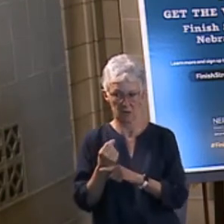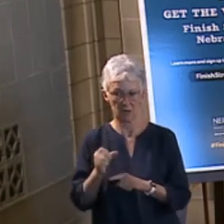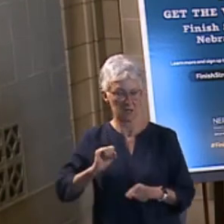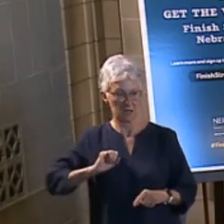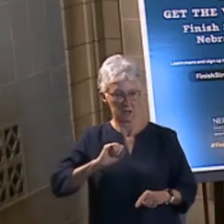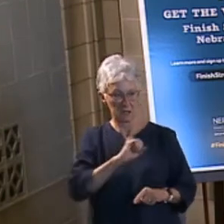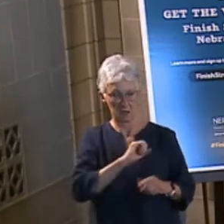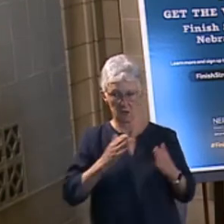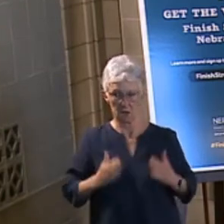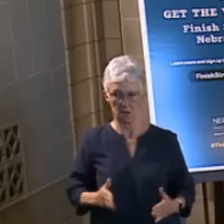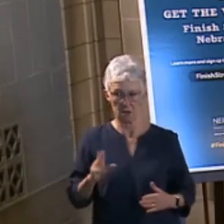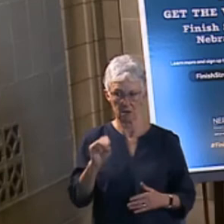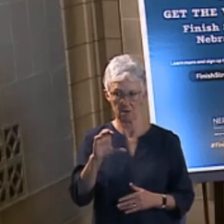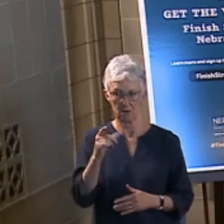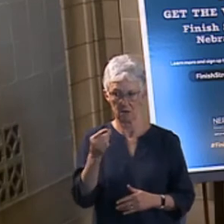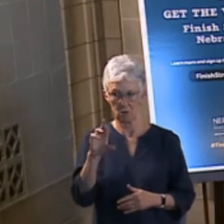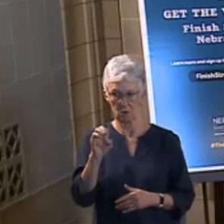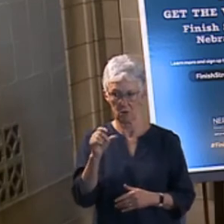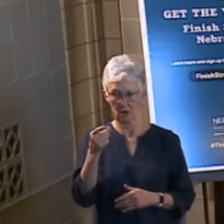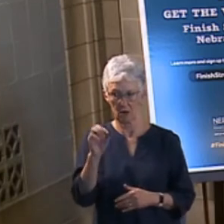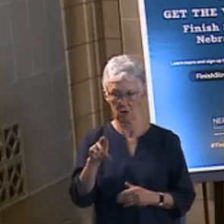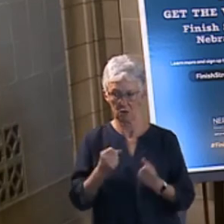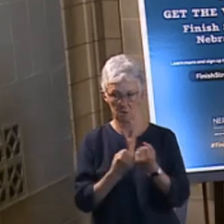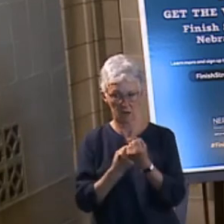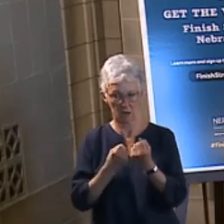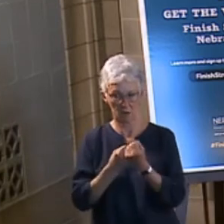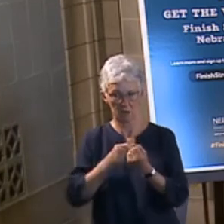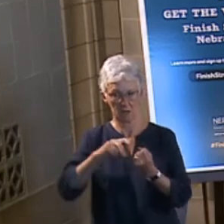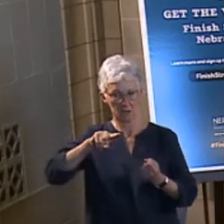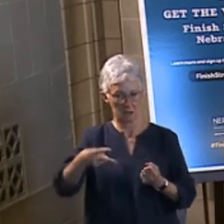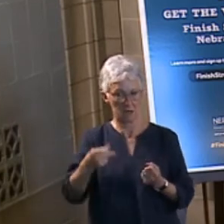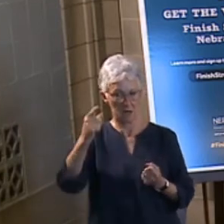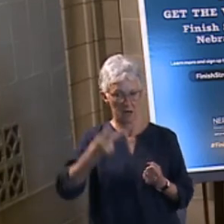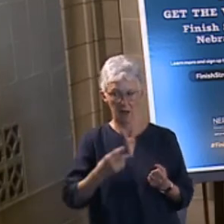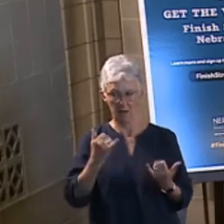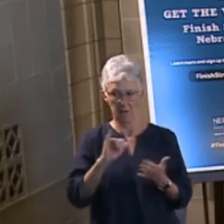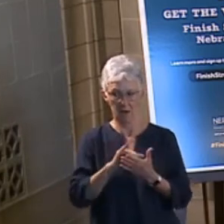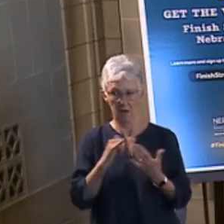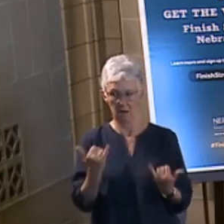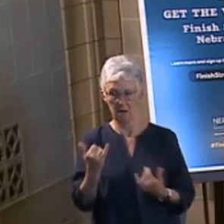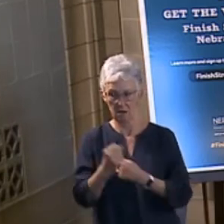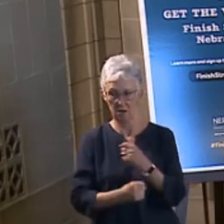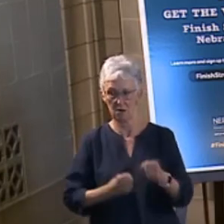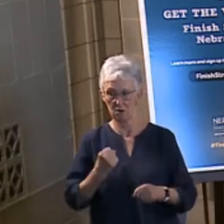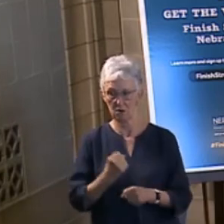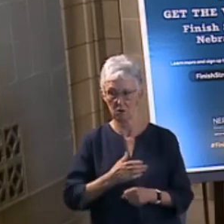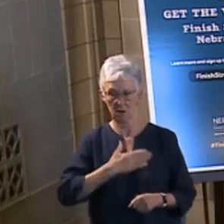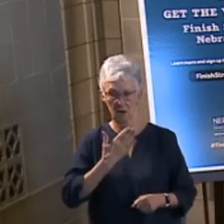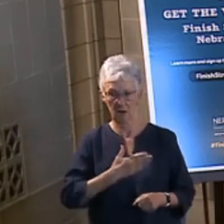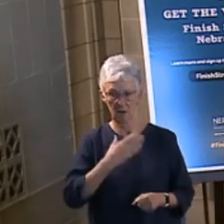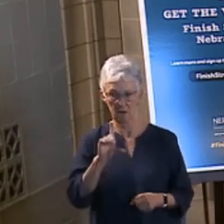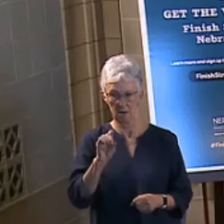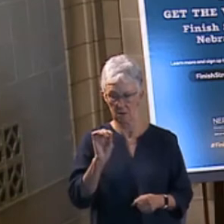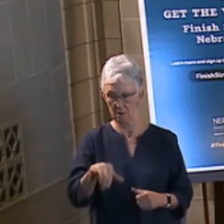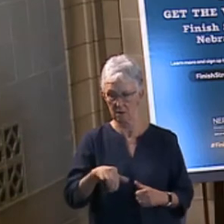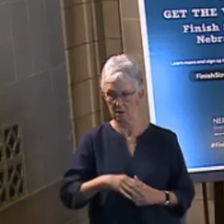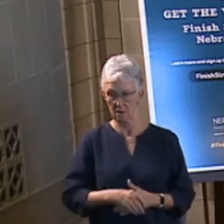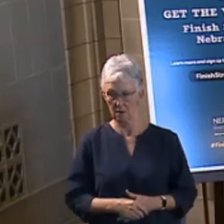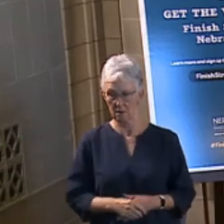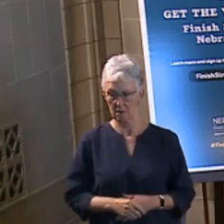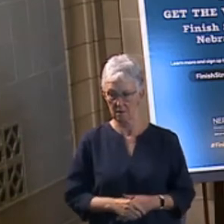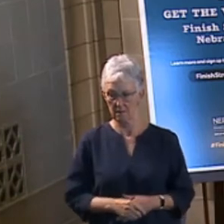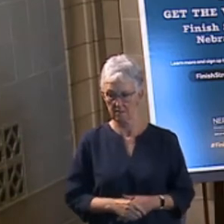sponsoring the second half of that this year. So we're very pleased to be able to do that. And so